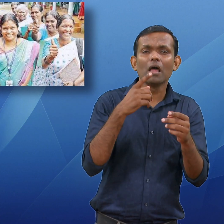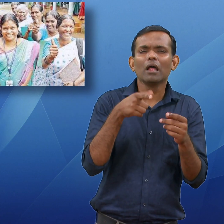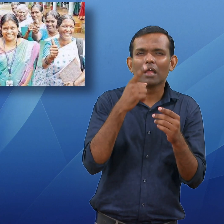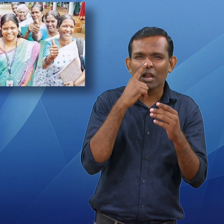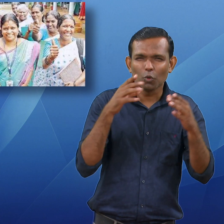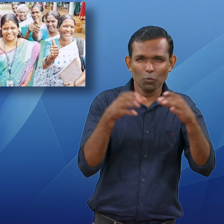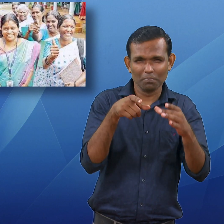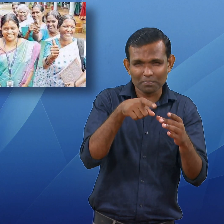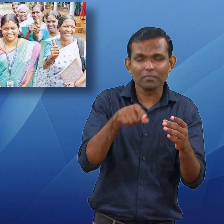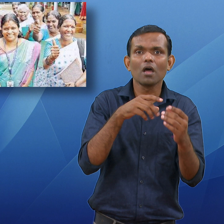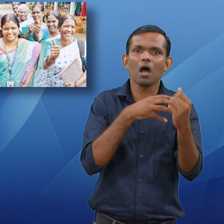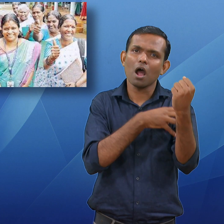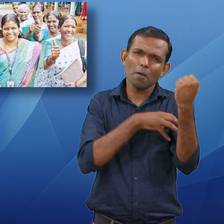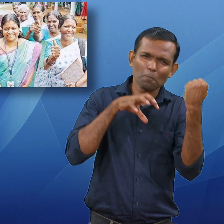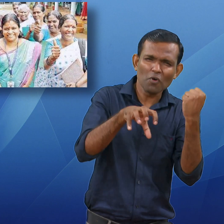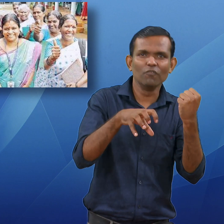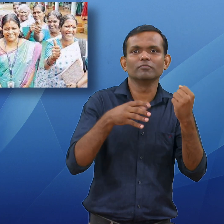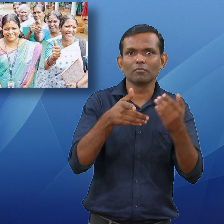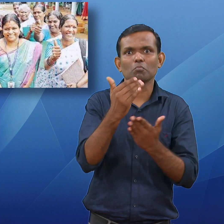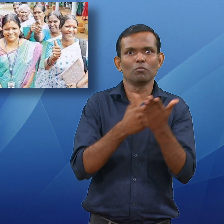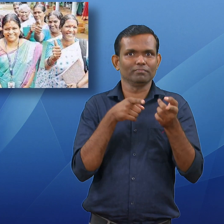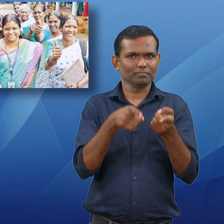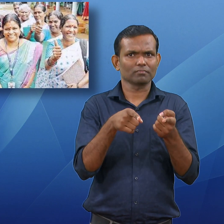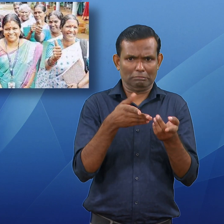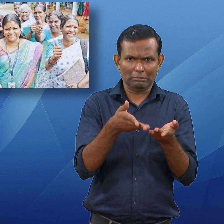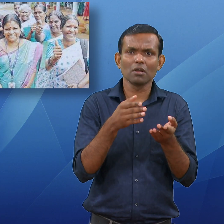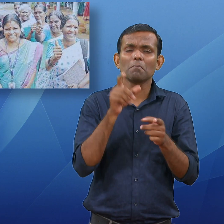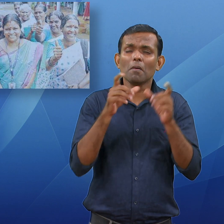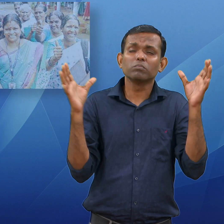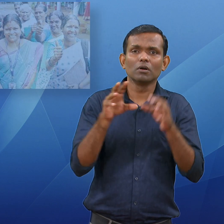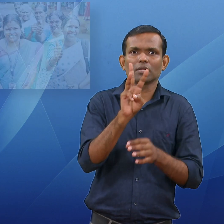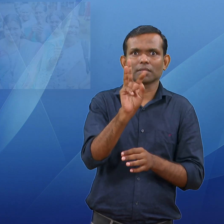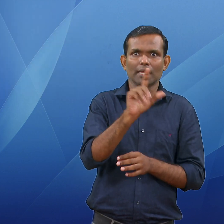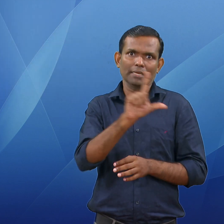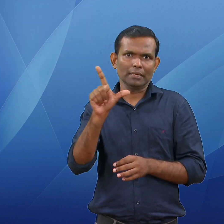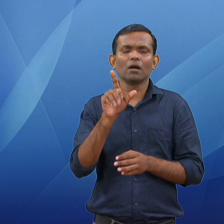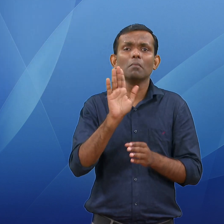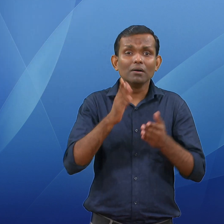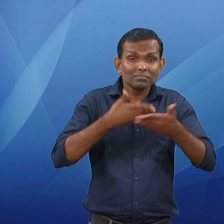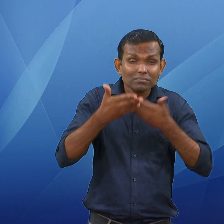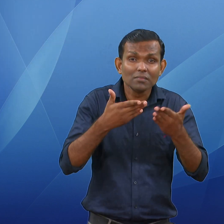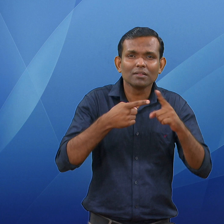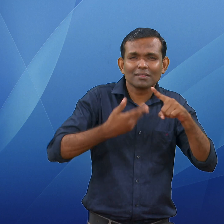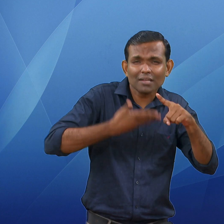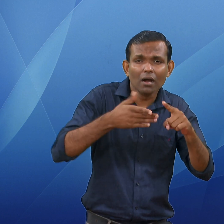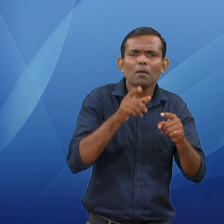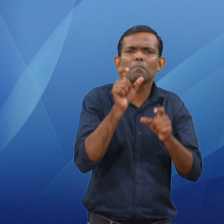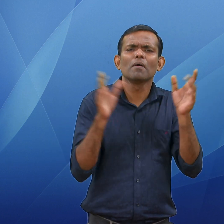Empowerment Program. Kudumbu Sri hopes to get the remaining 16 lakh NHG members to go back to school